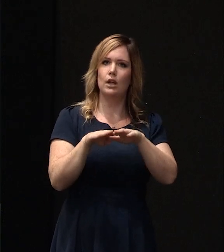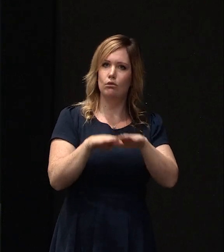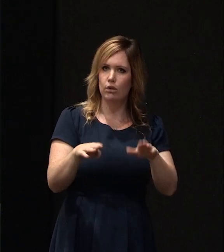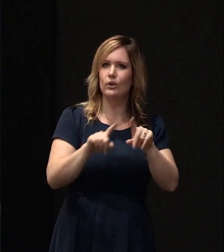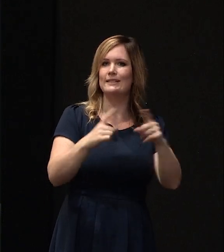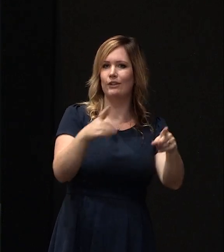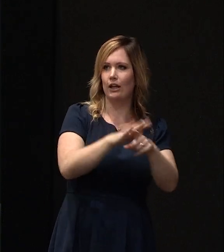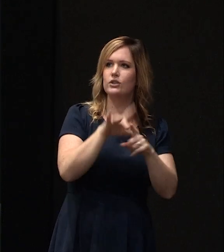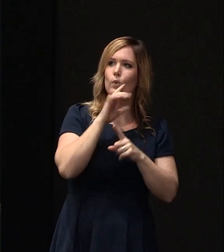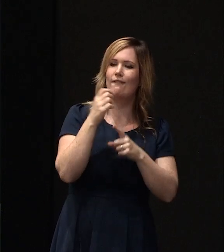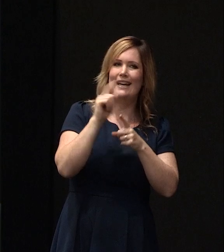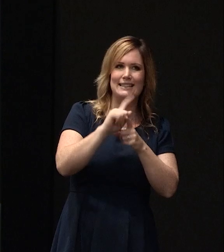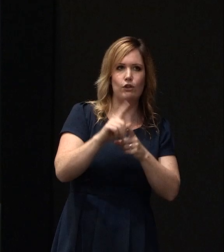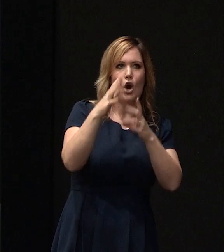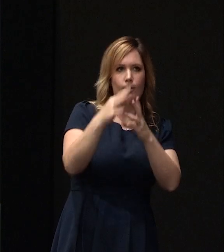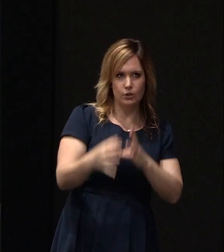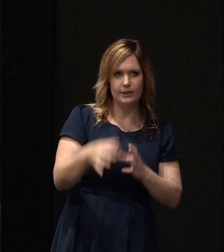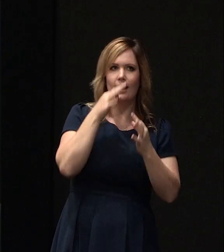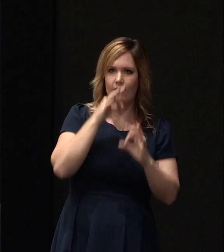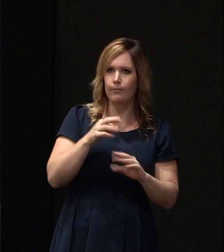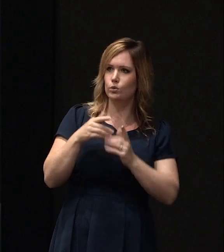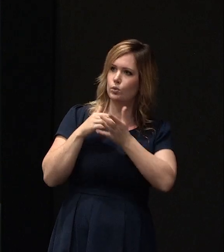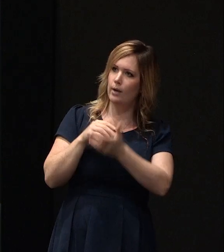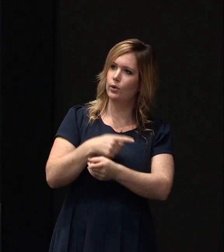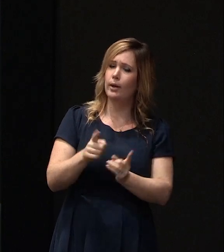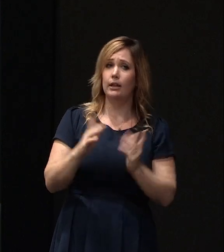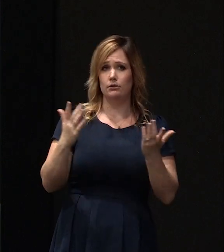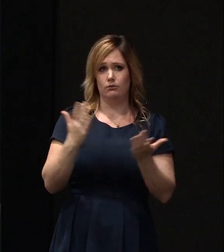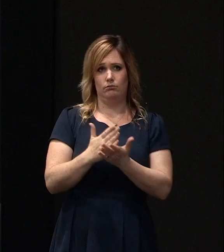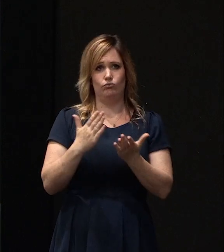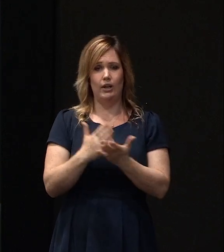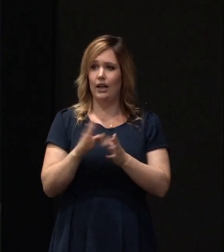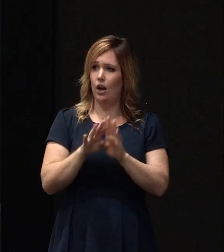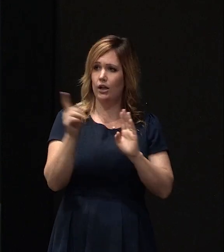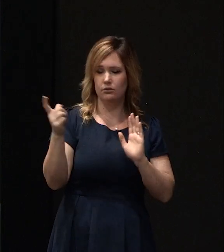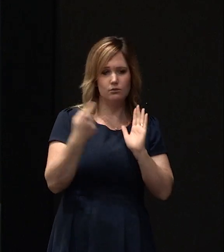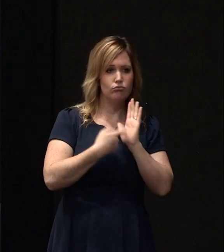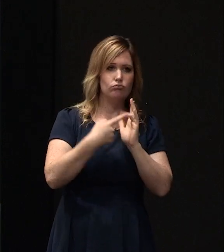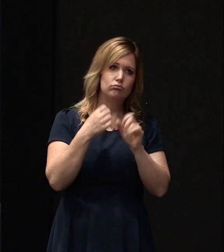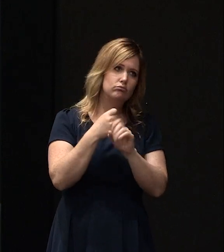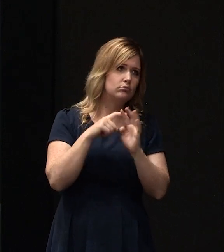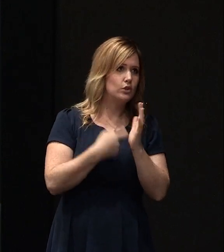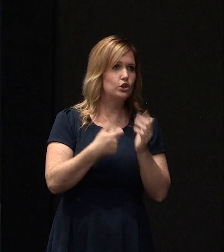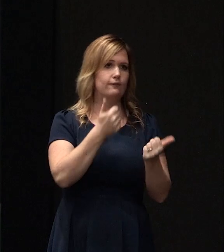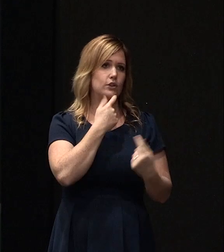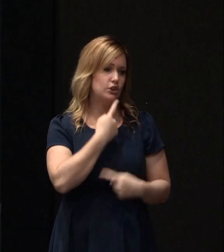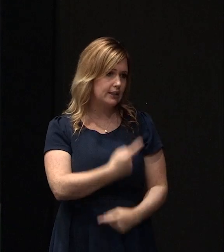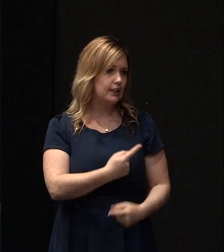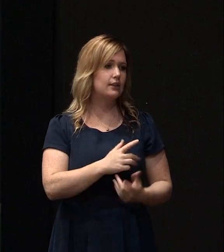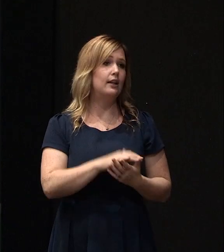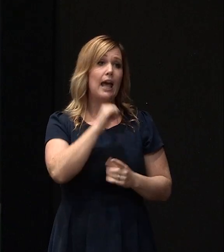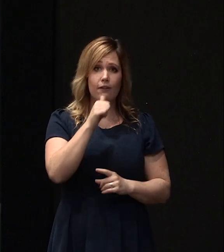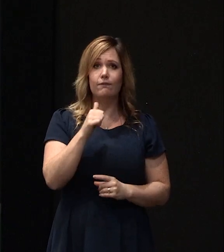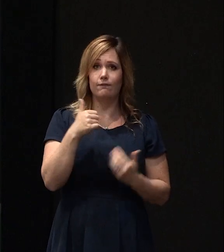that we would look at to help you. But, you know, at the end of the day, as Roger says, if it was physically